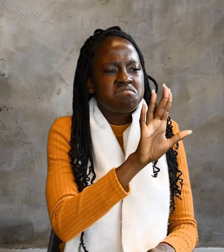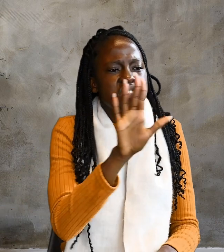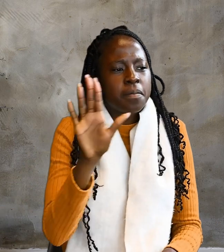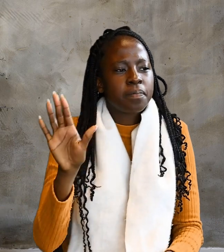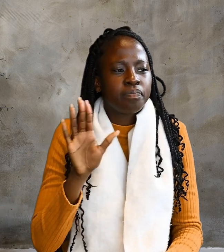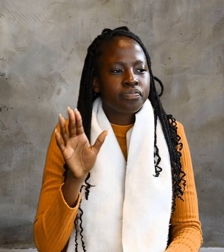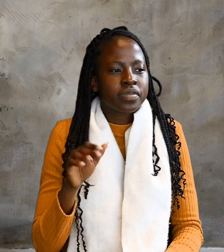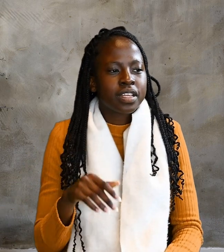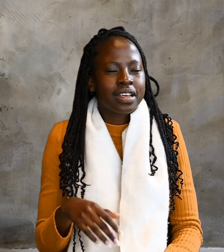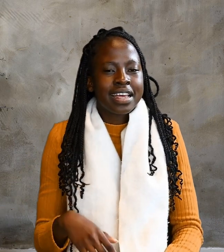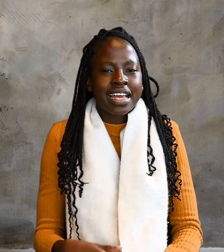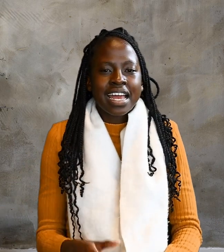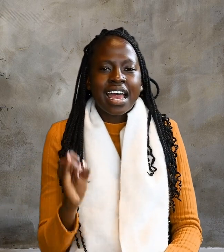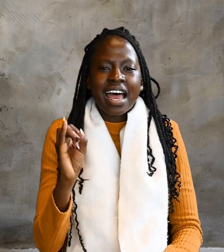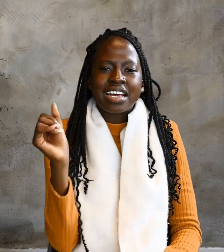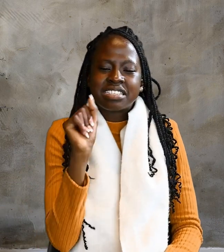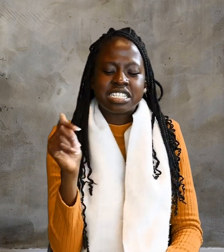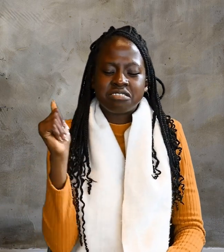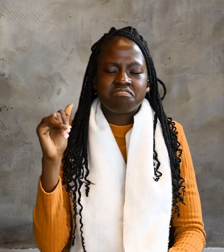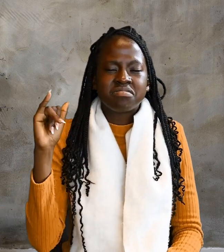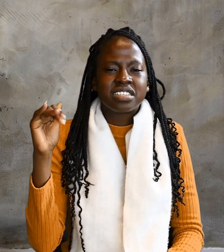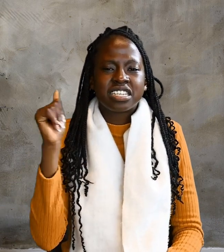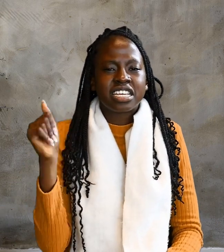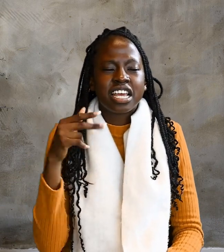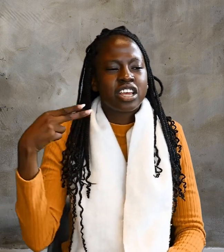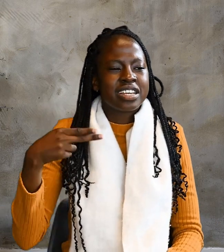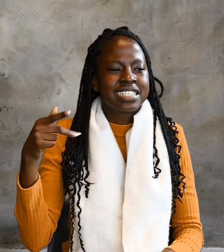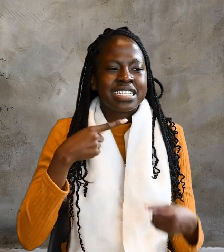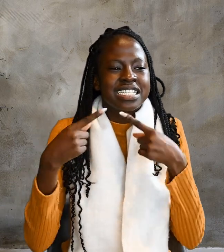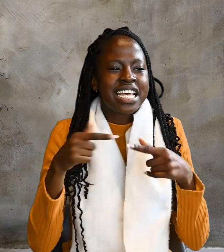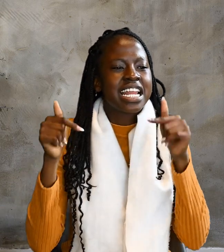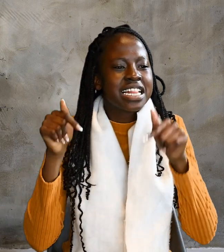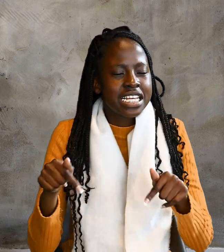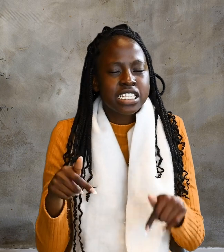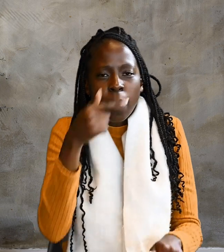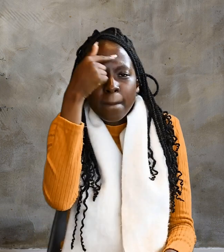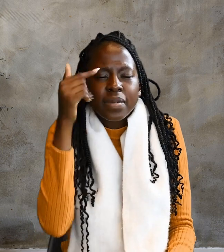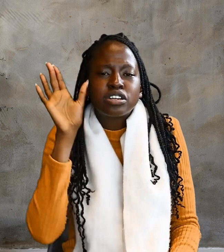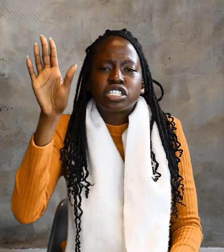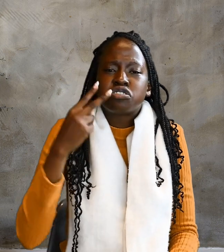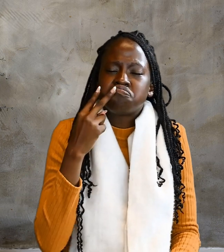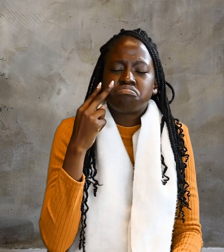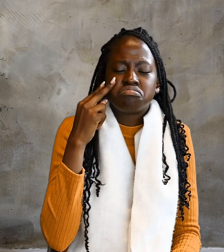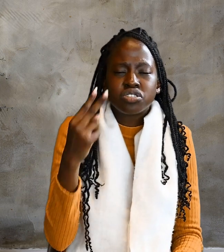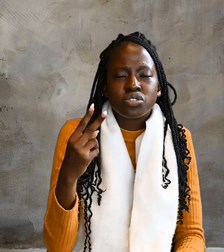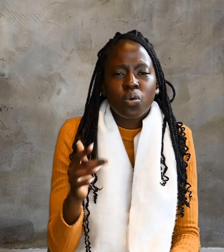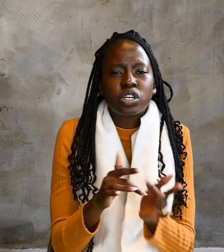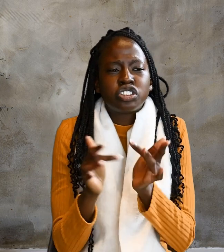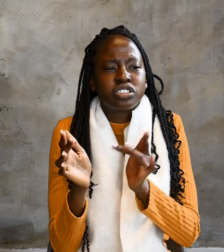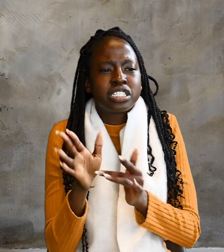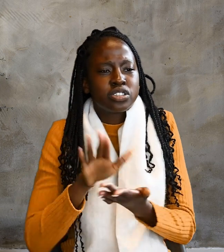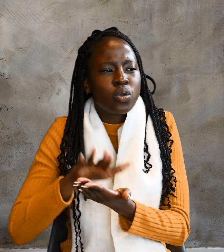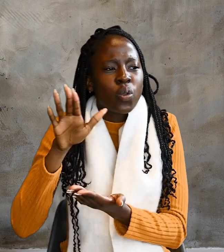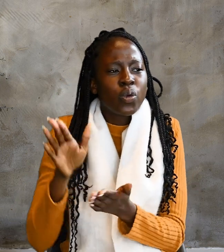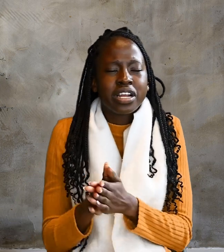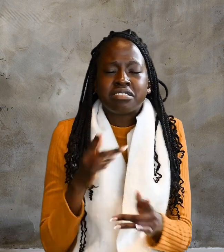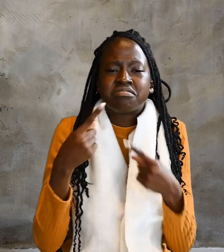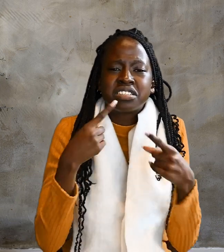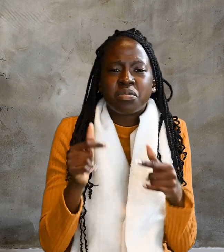Isaiah said this because he saw Jesus' glory and spoke about him. Yet,